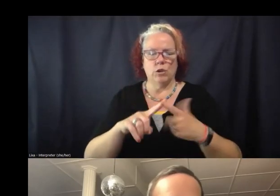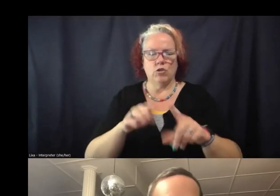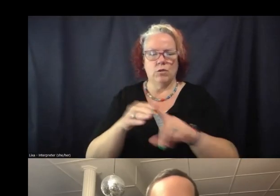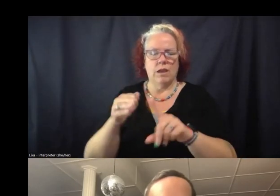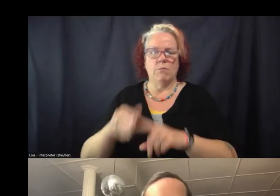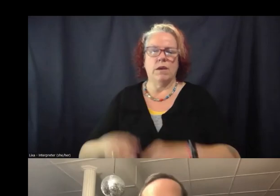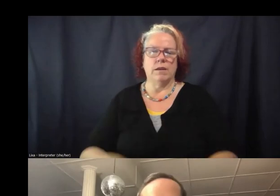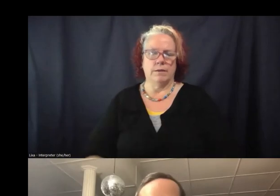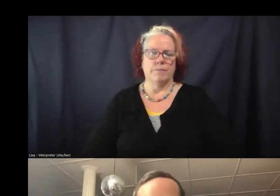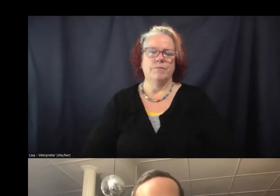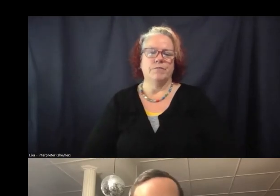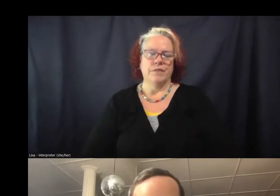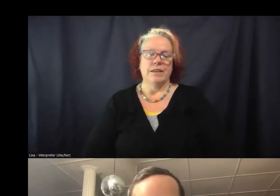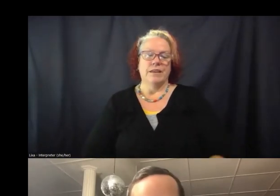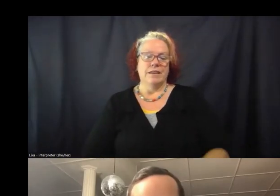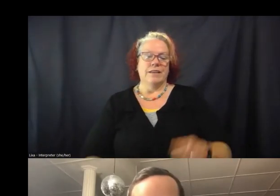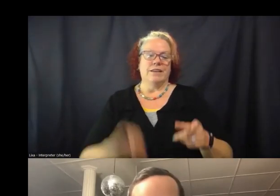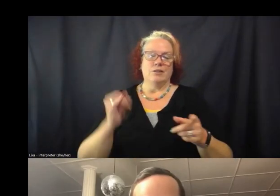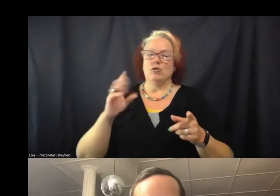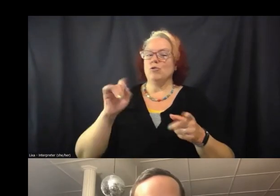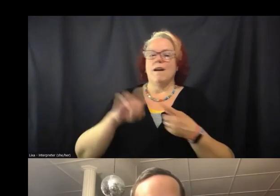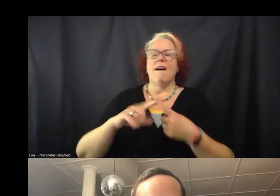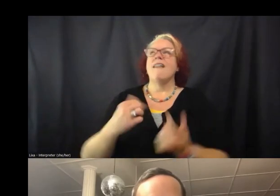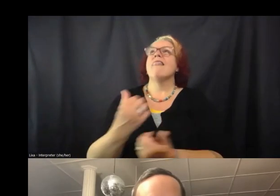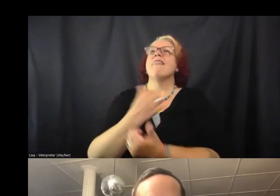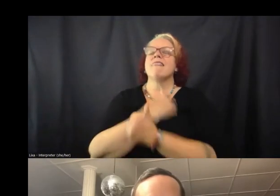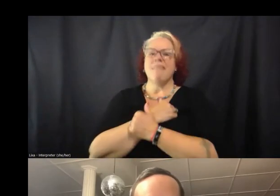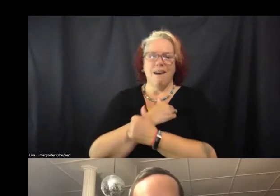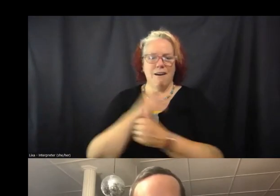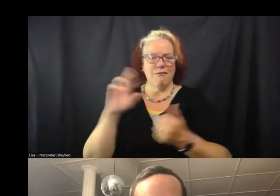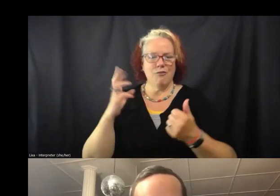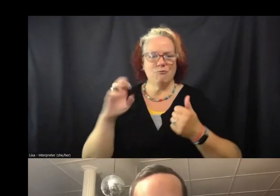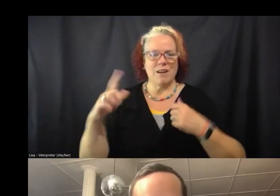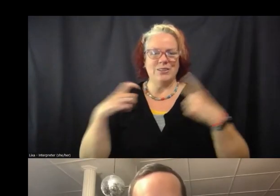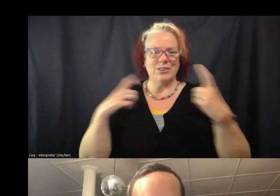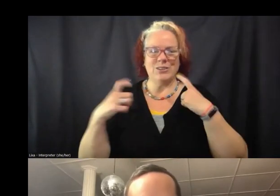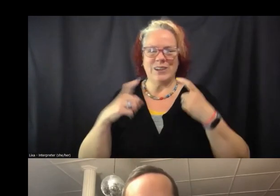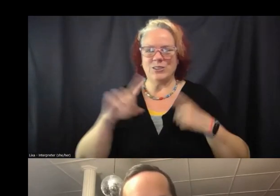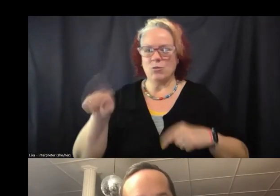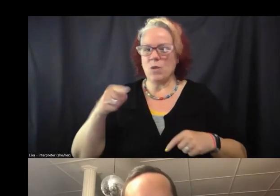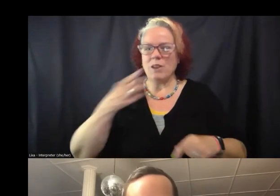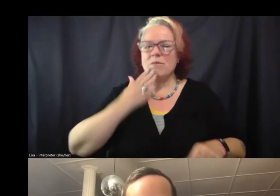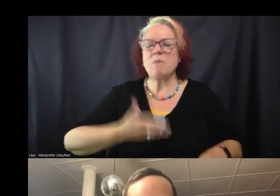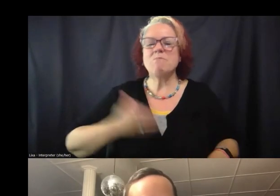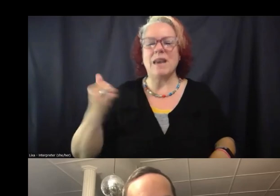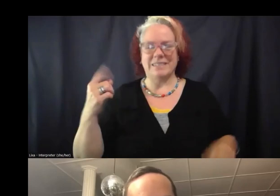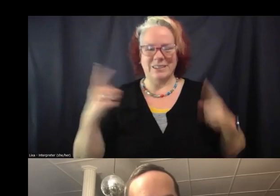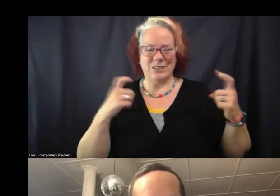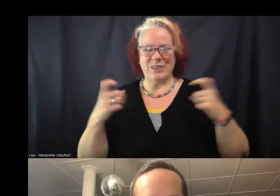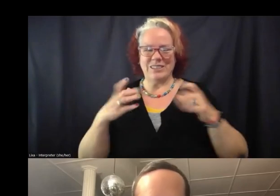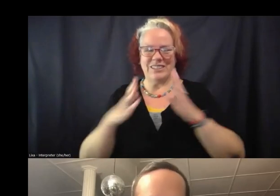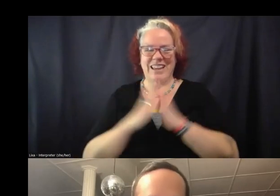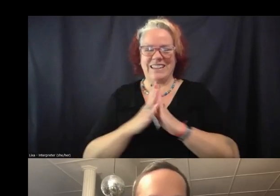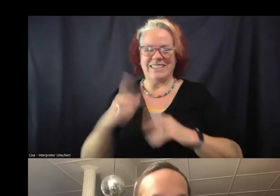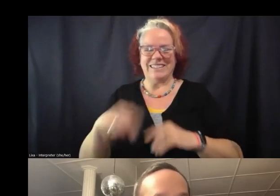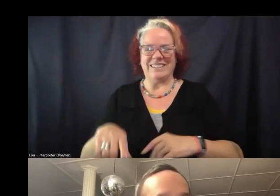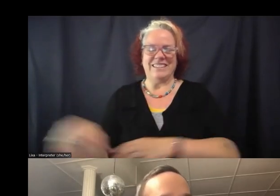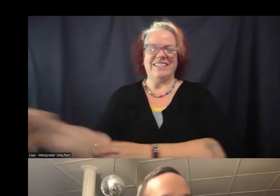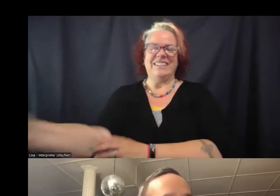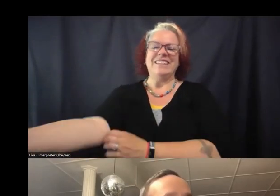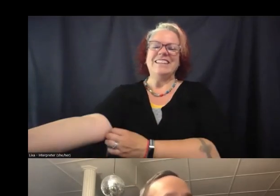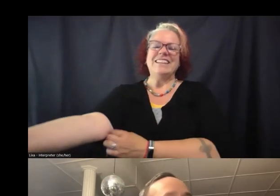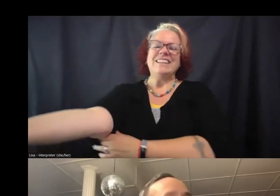I love Rachel questions. You are like one of the best question askers out there. I love it.